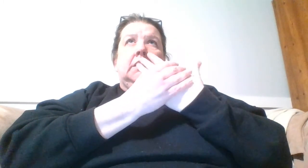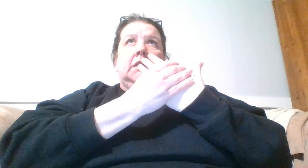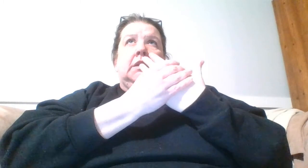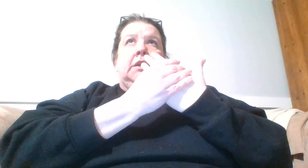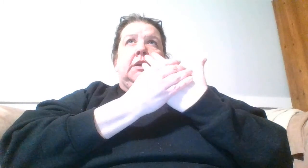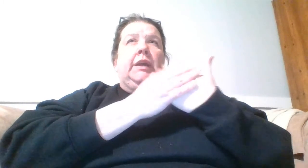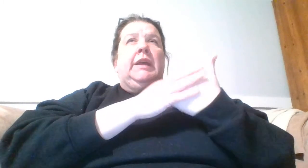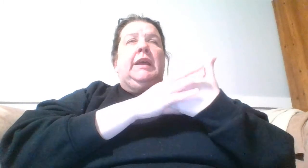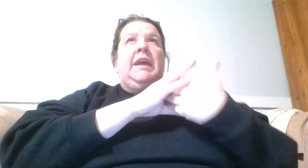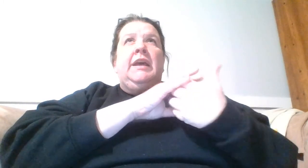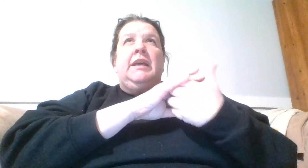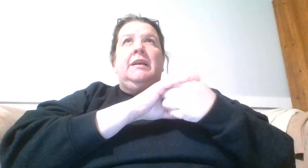you know, it hit,